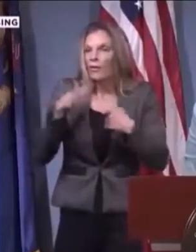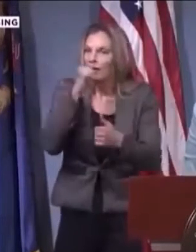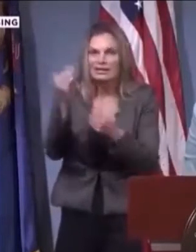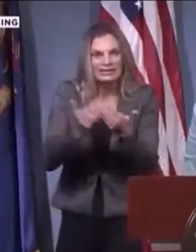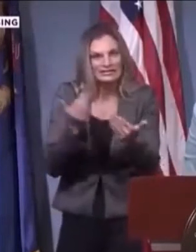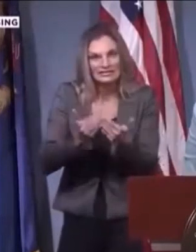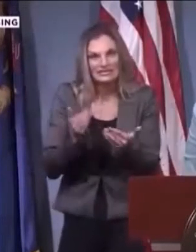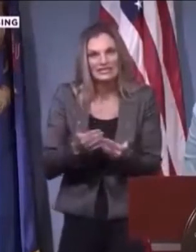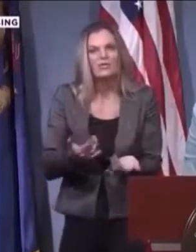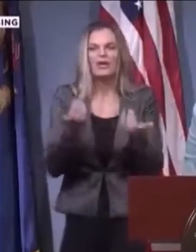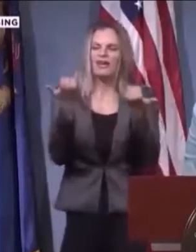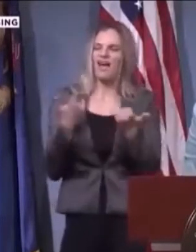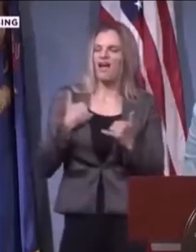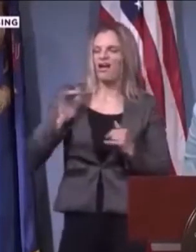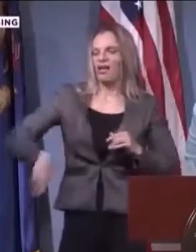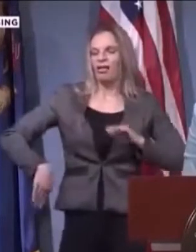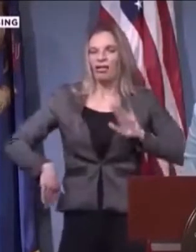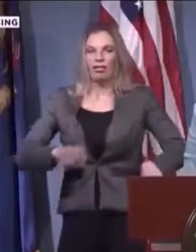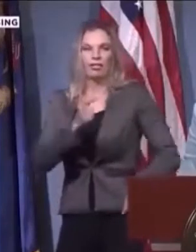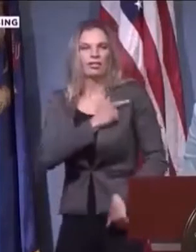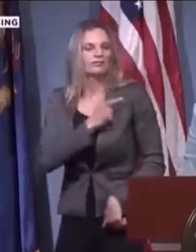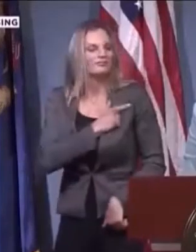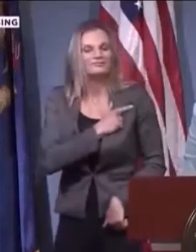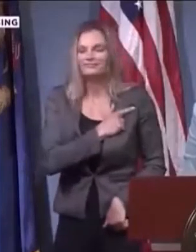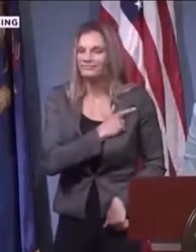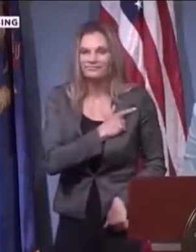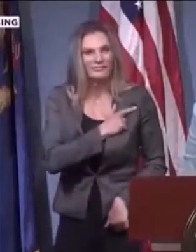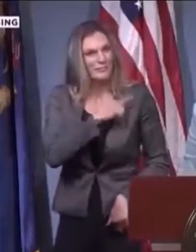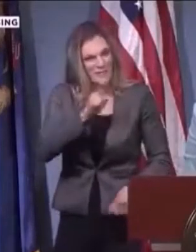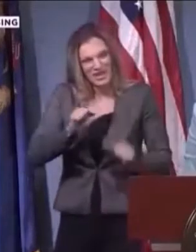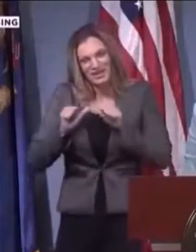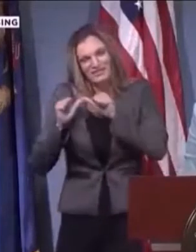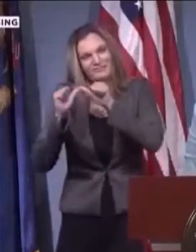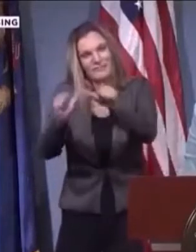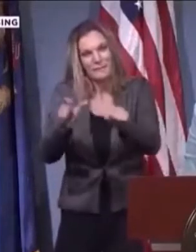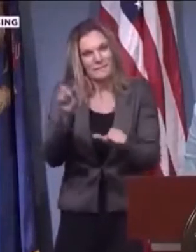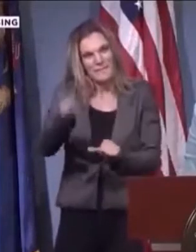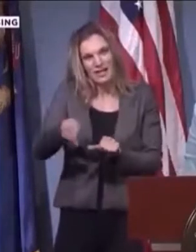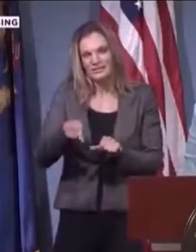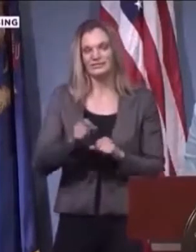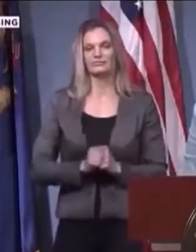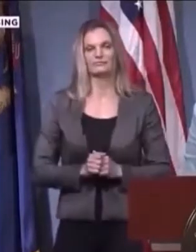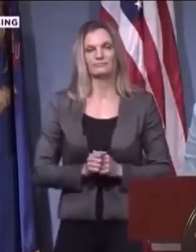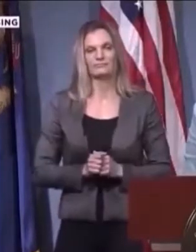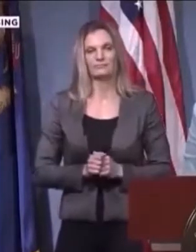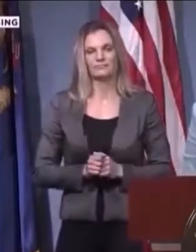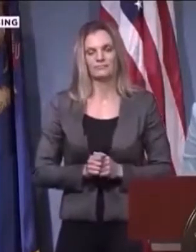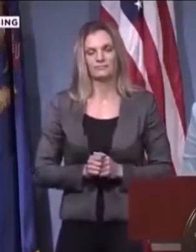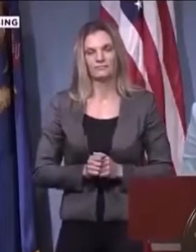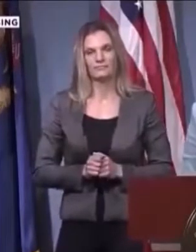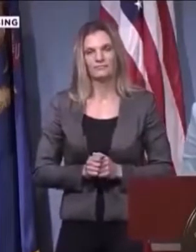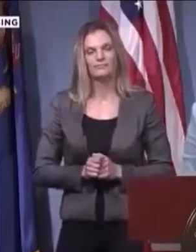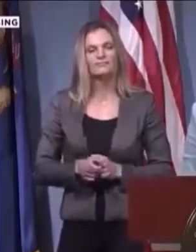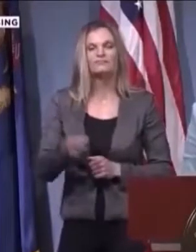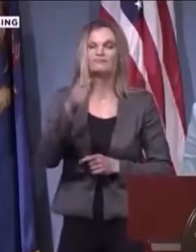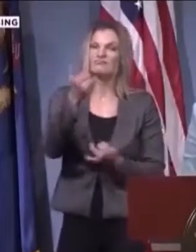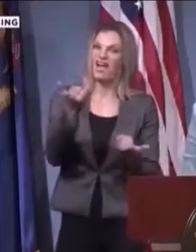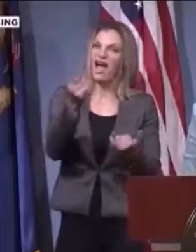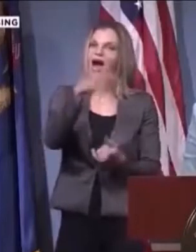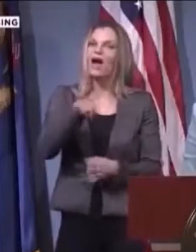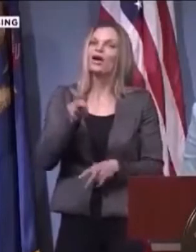history. And I'm talking about people that are not taking the time to think before they speak, especially